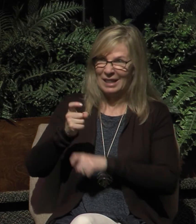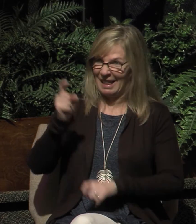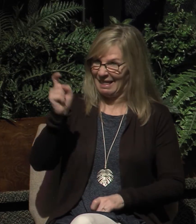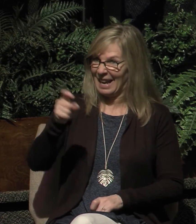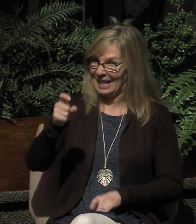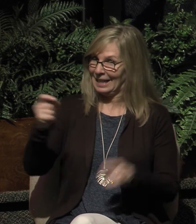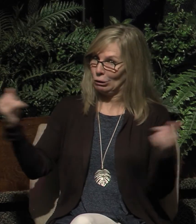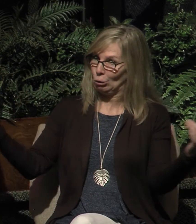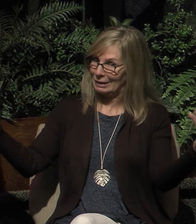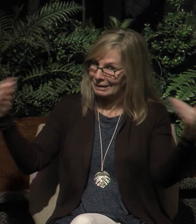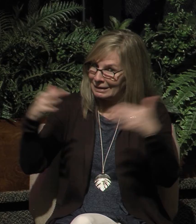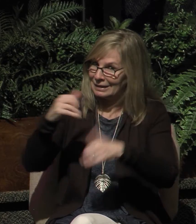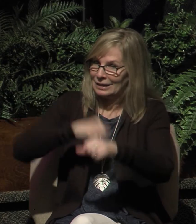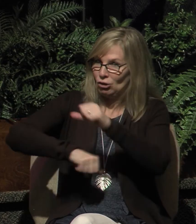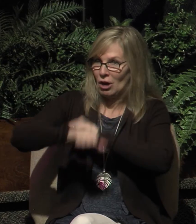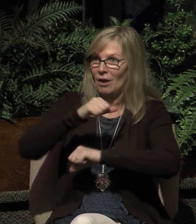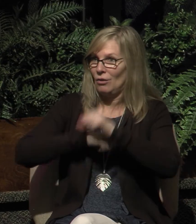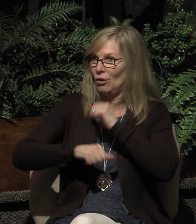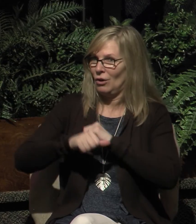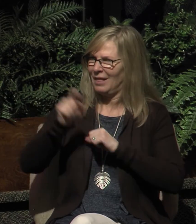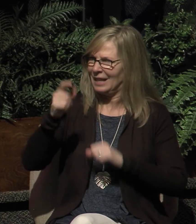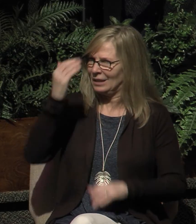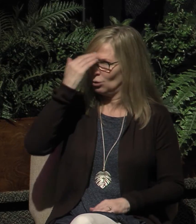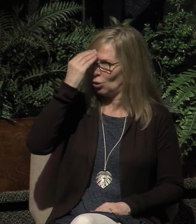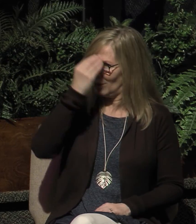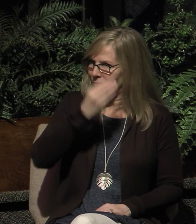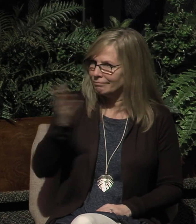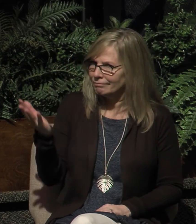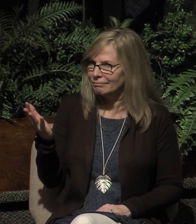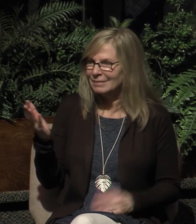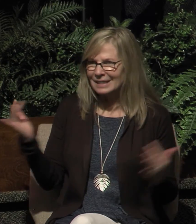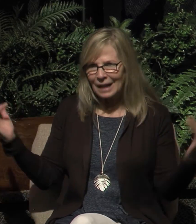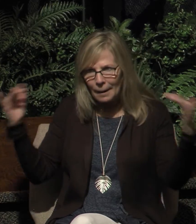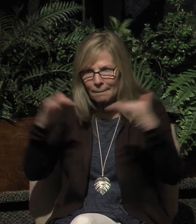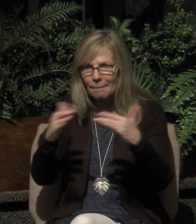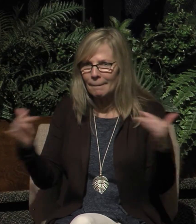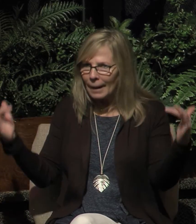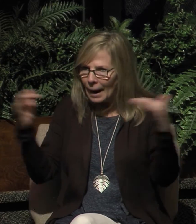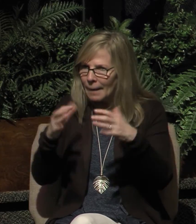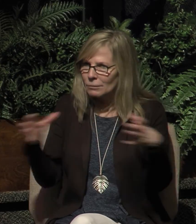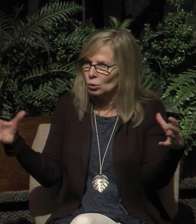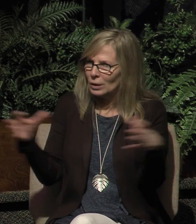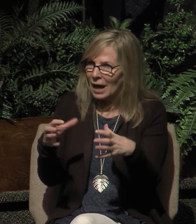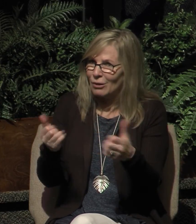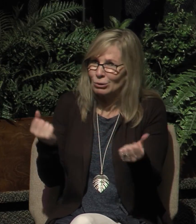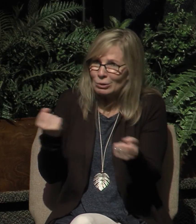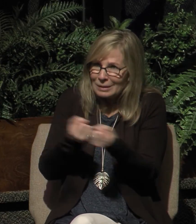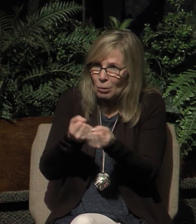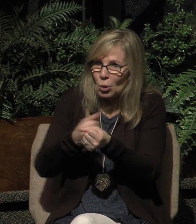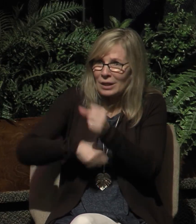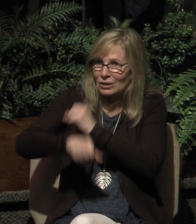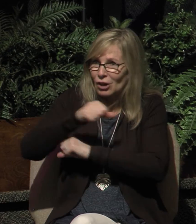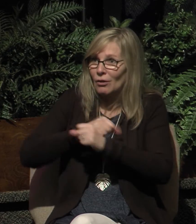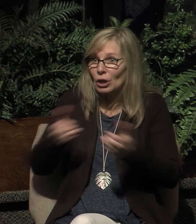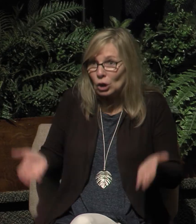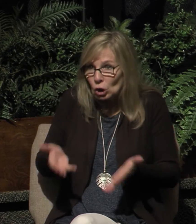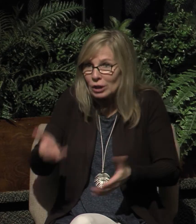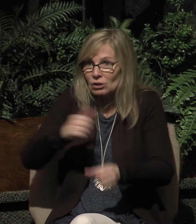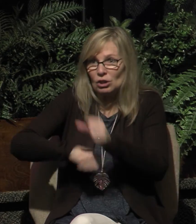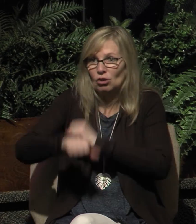and they needed to know that they needed one another and what they specifically needed each other for was encouragement. They were